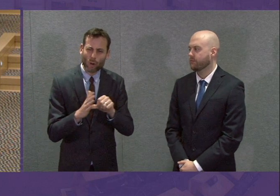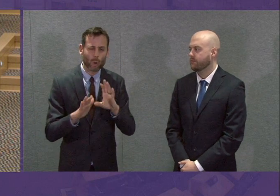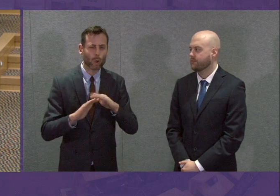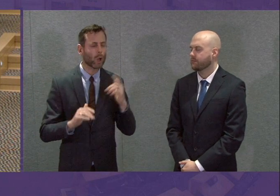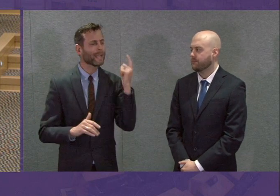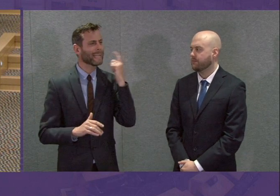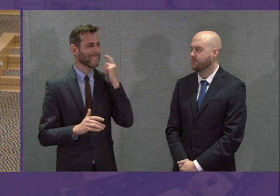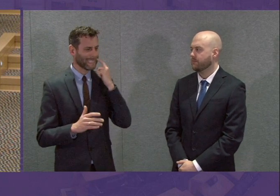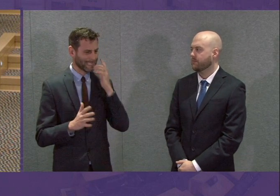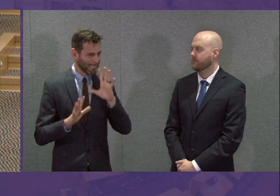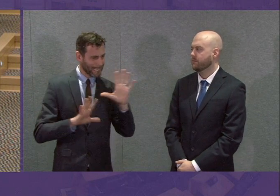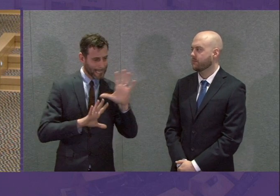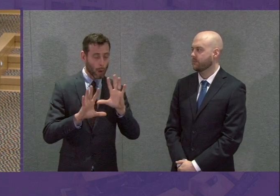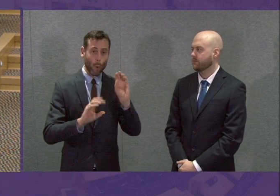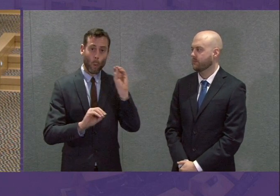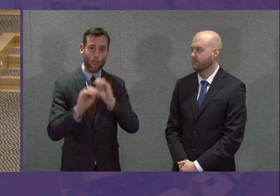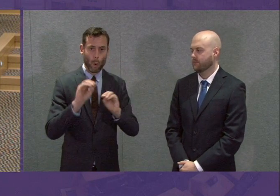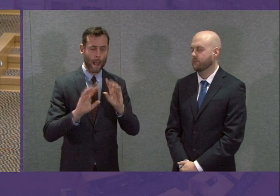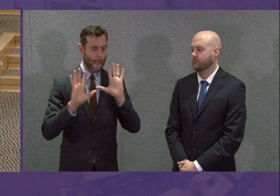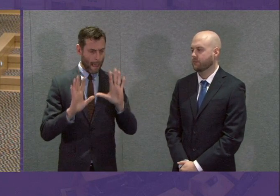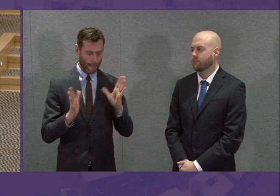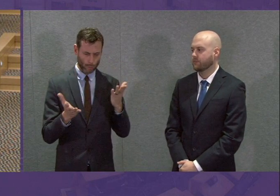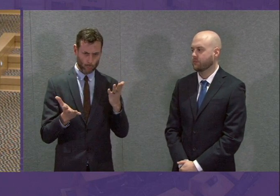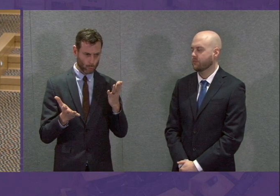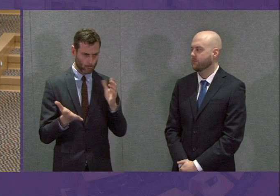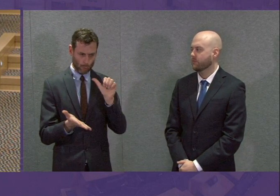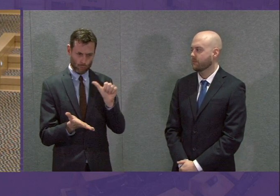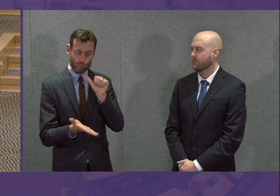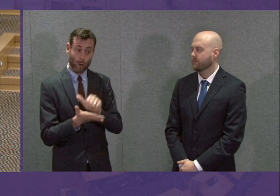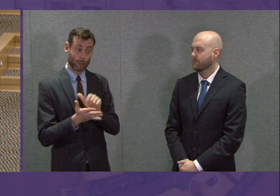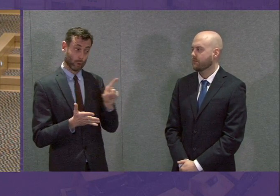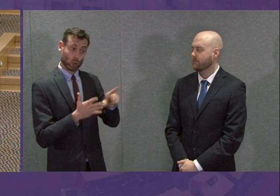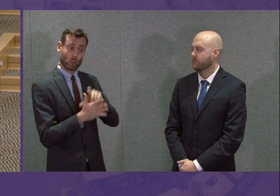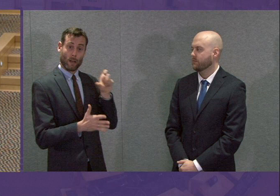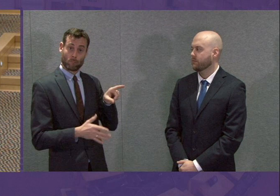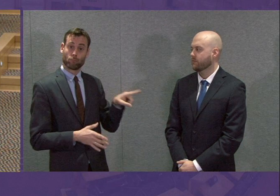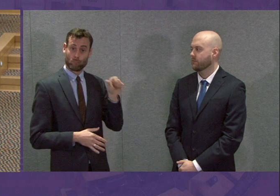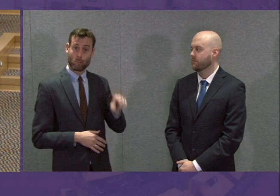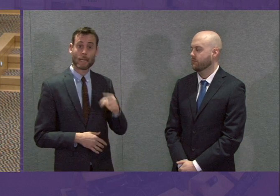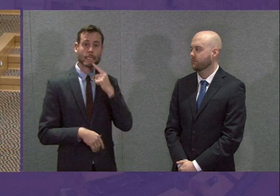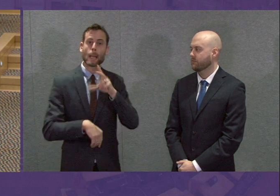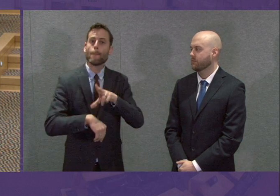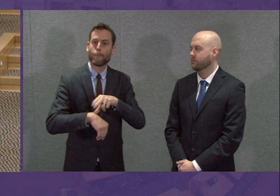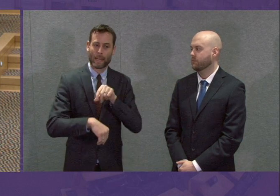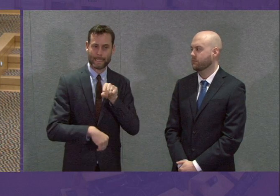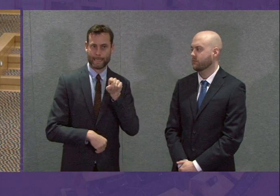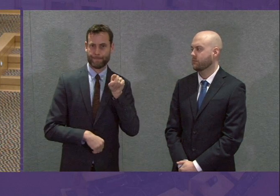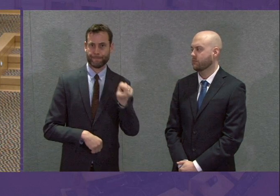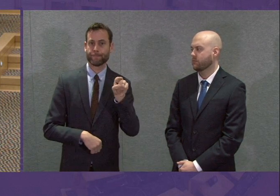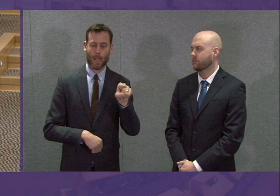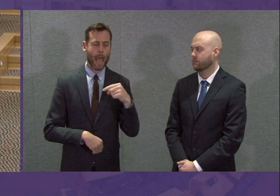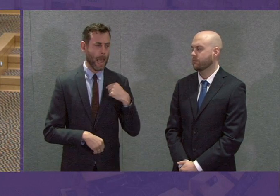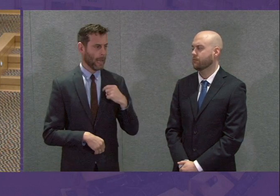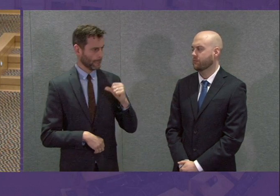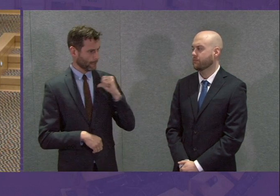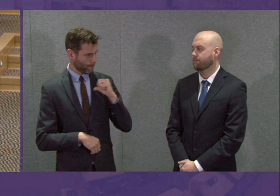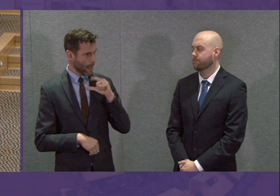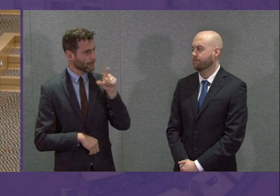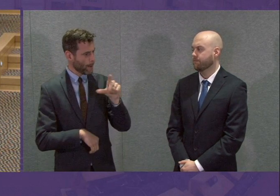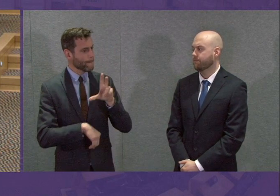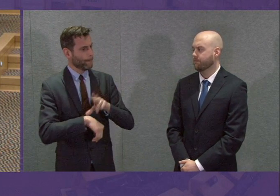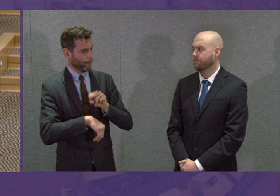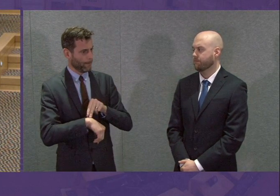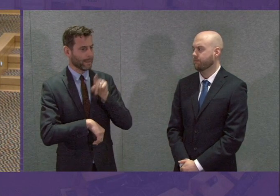got to get the balance right. Jackson Carlow asked me directly about police officers. And yes, absolutely, I would expect that police officers